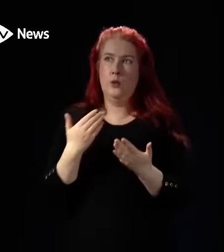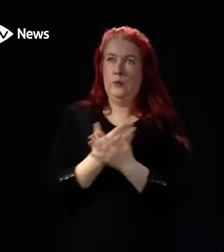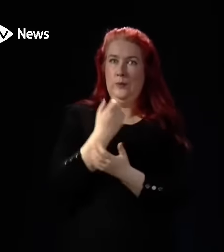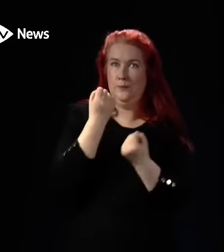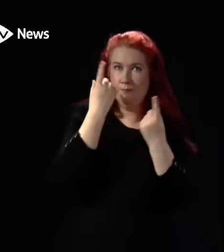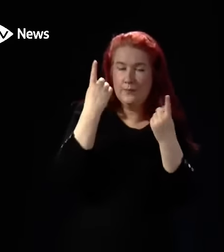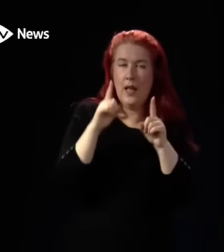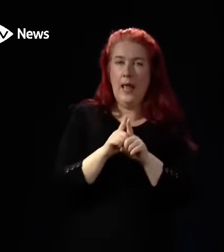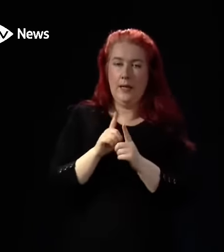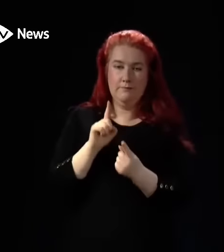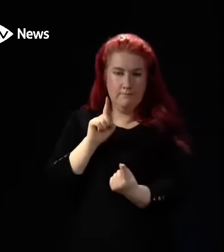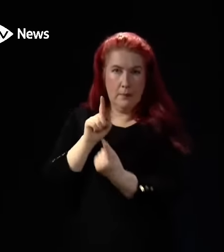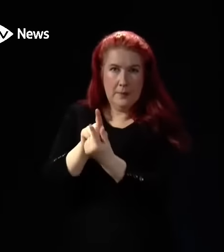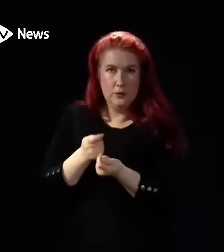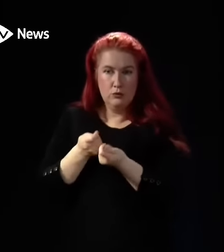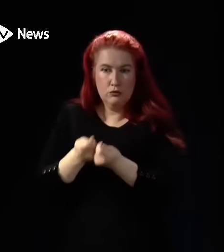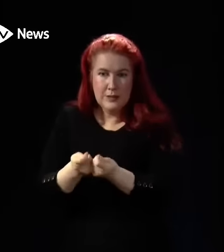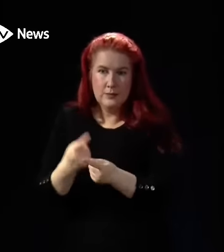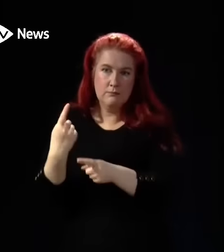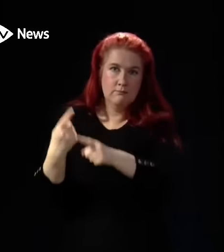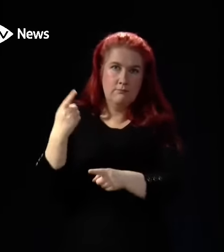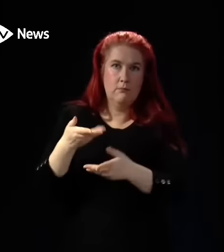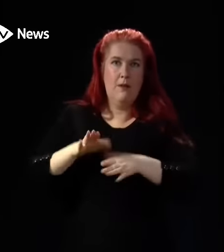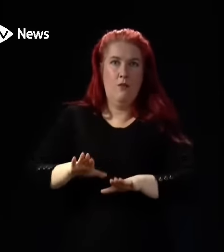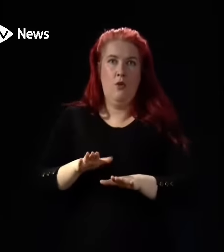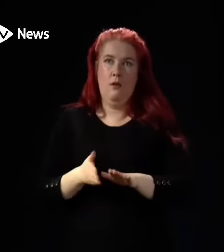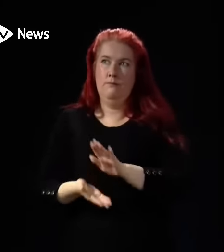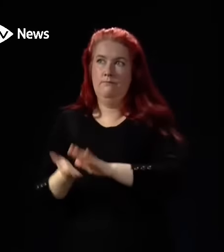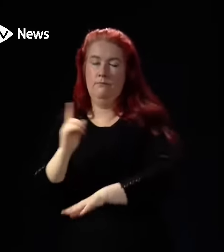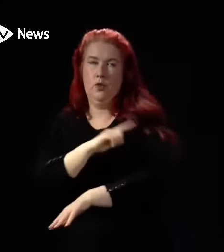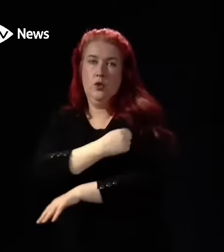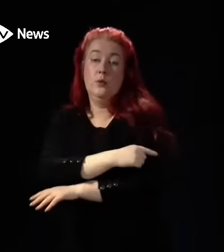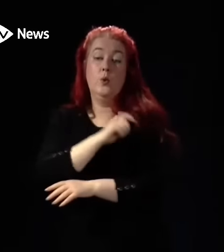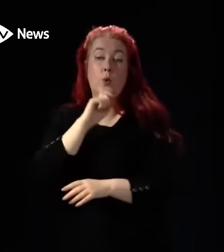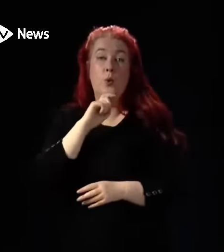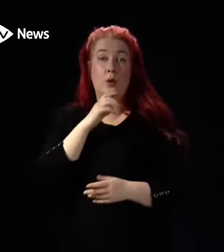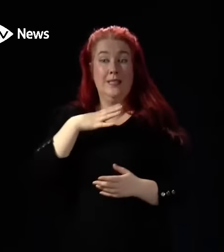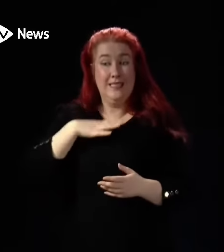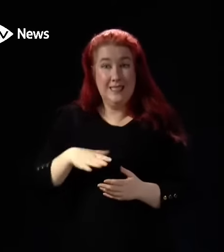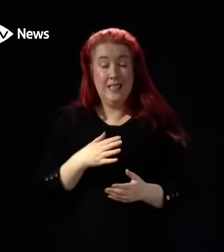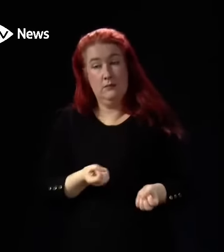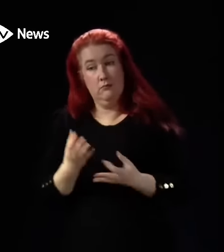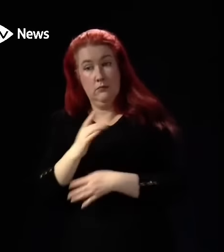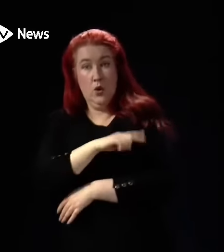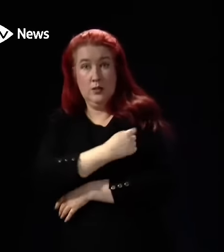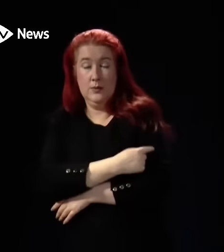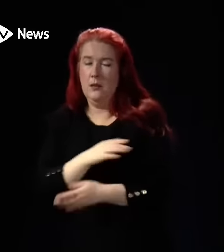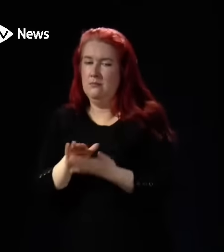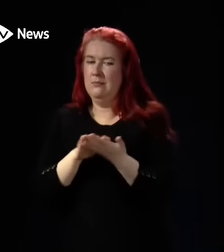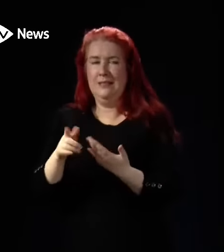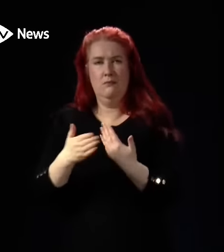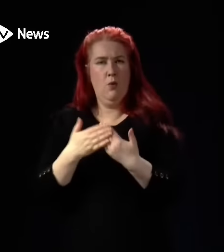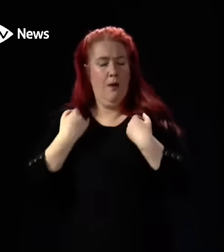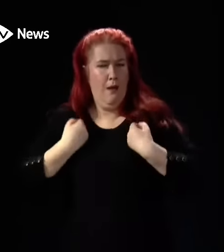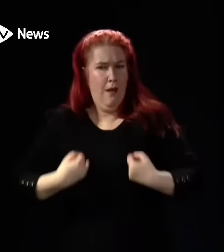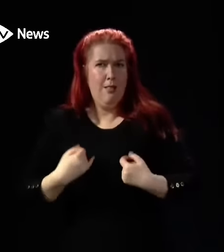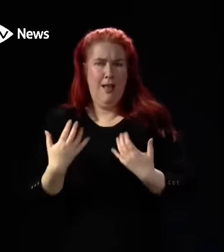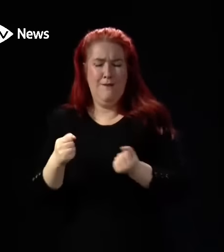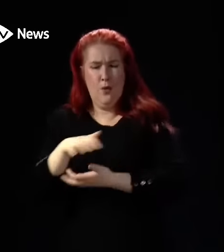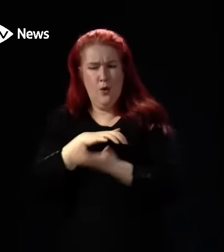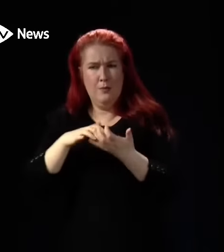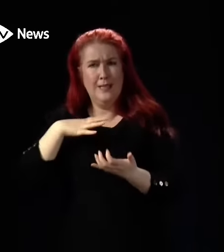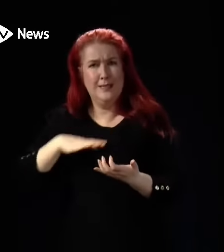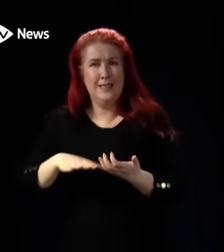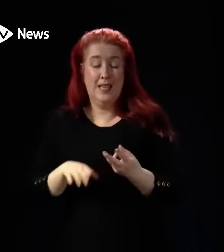like see and treat those who do require further care tend to be sicker with more complex needs and third